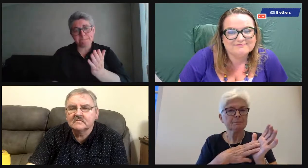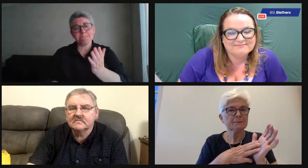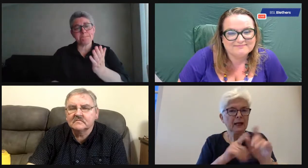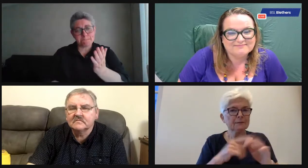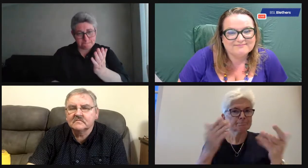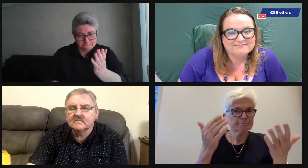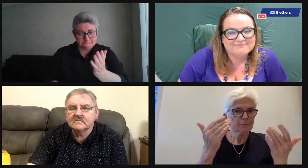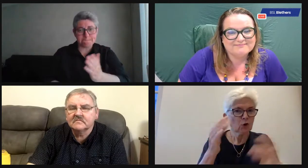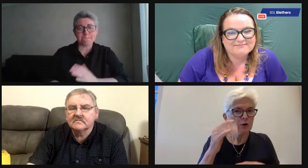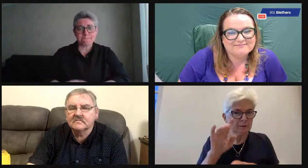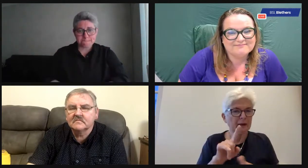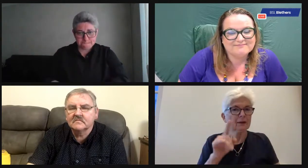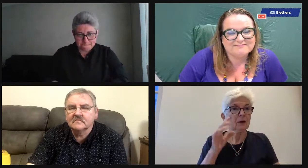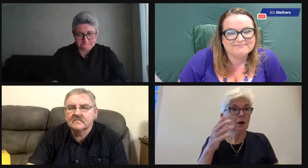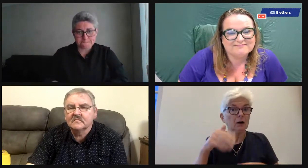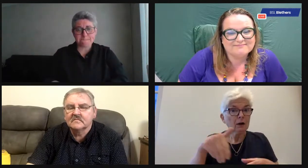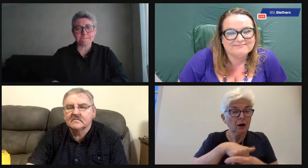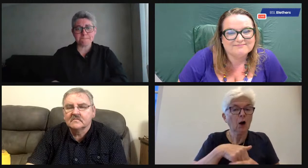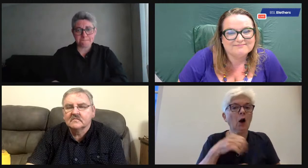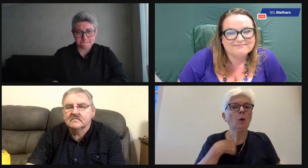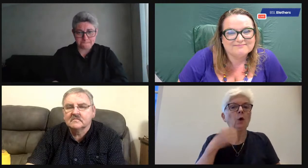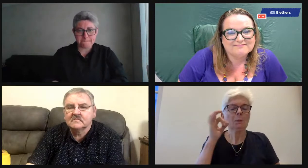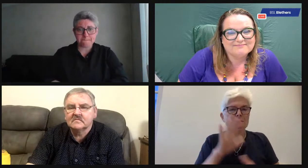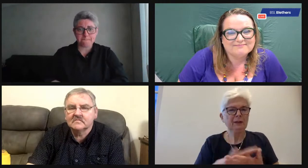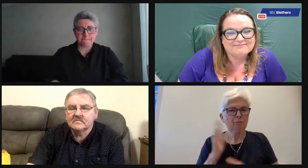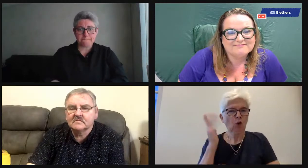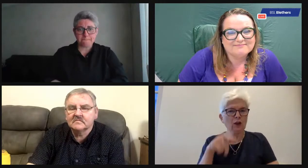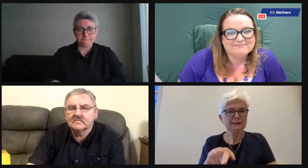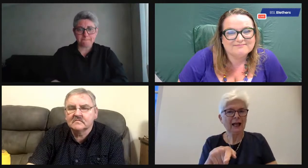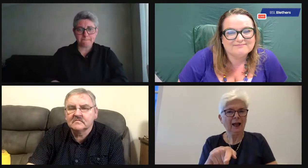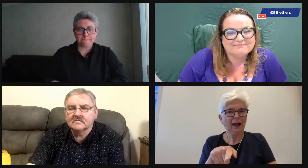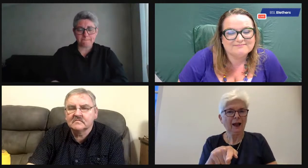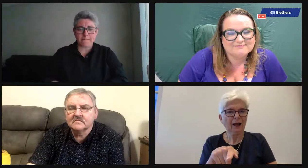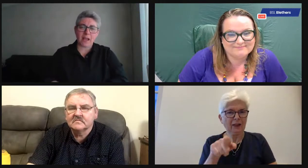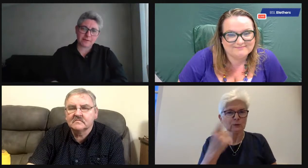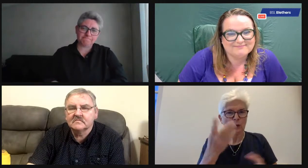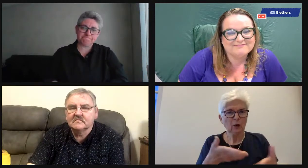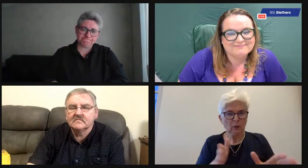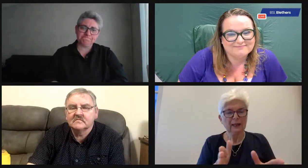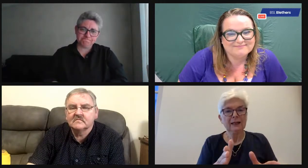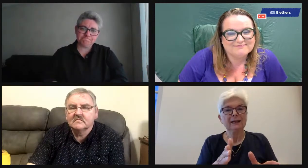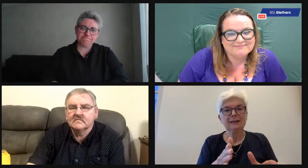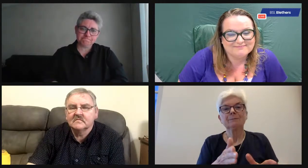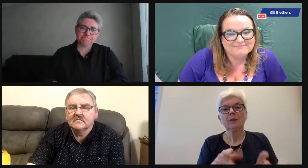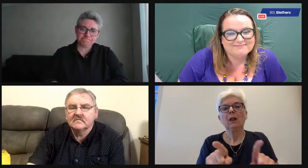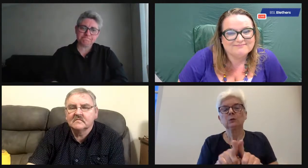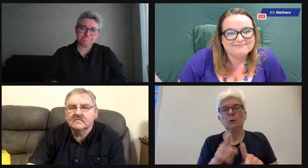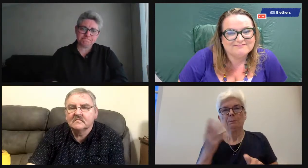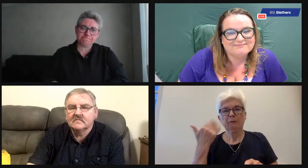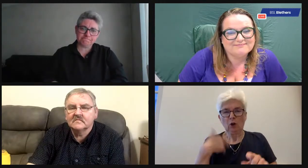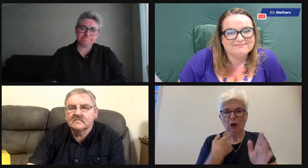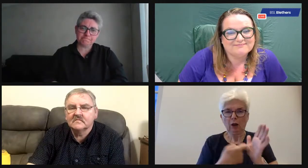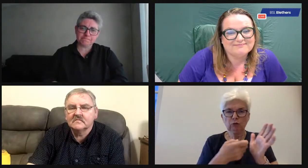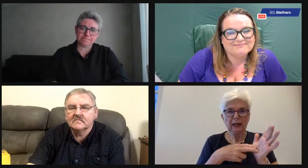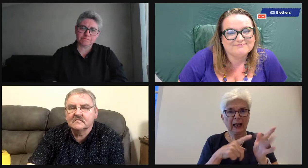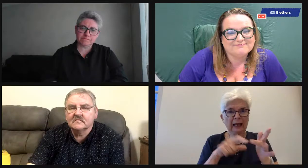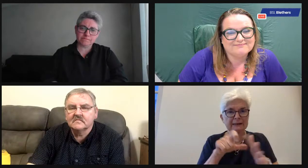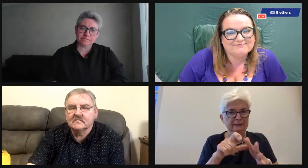Well, actually, the AGM, we were looking for volunteers. Our committee wants to kind of